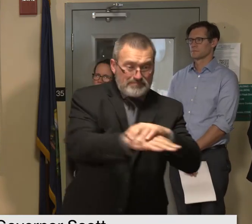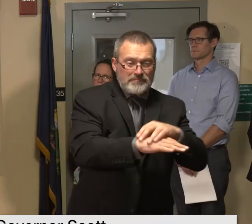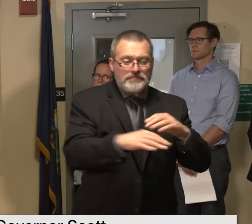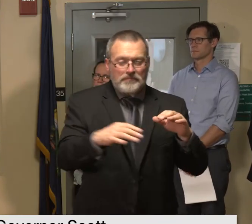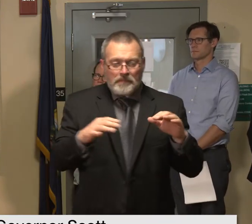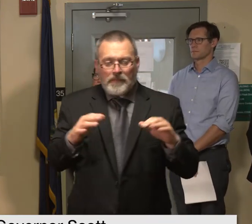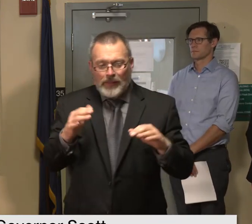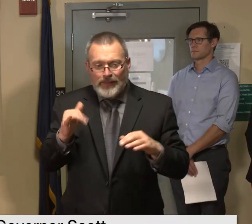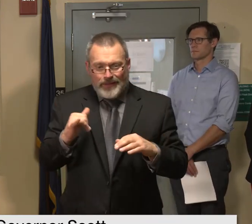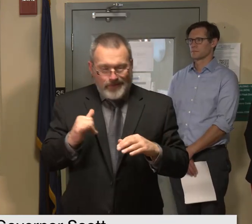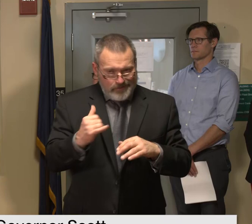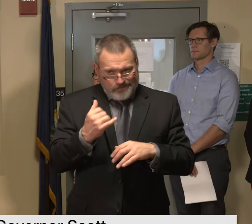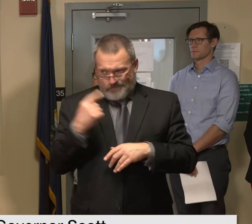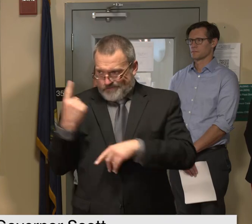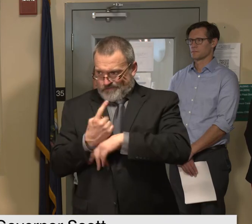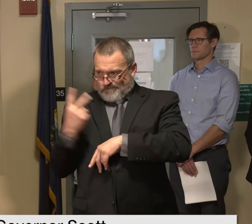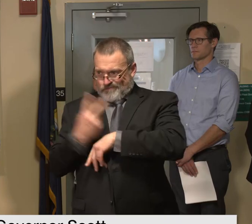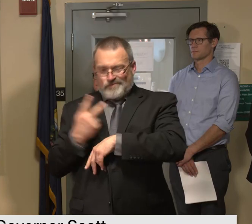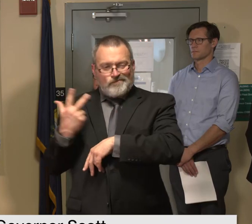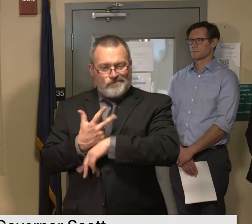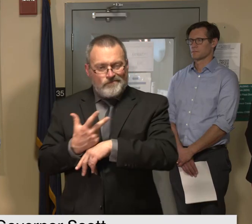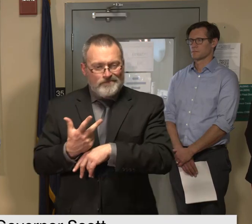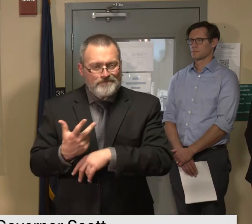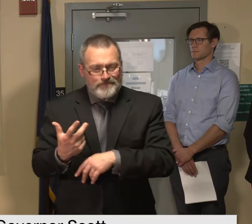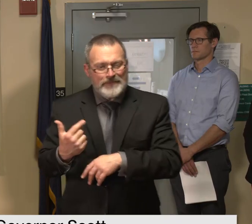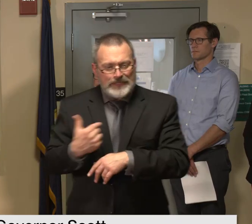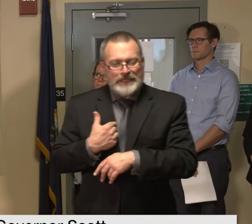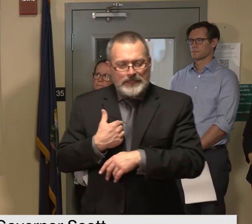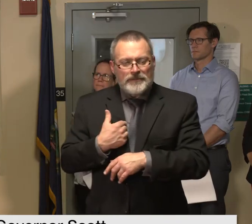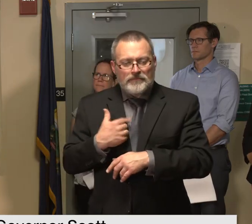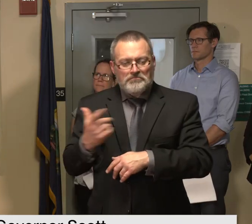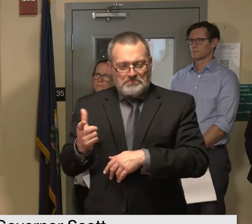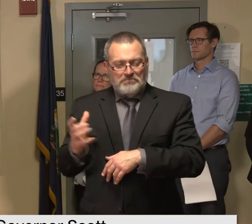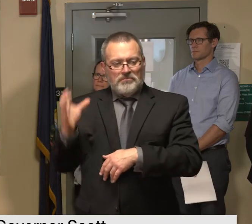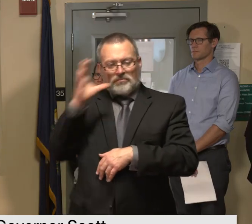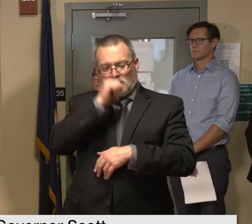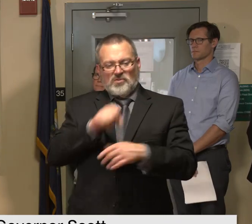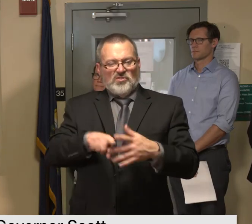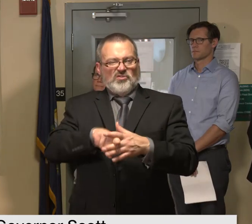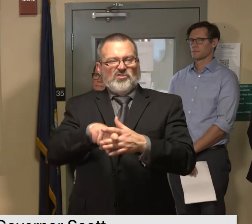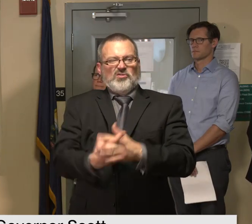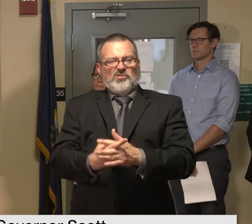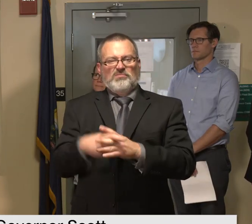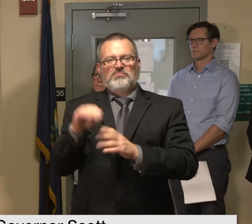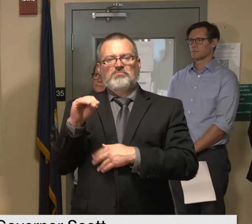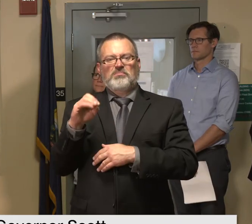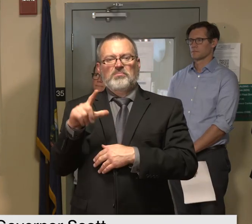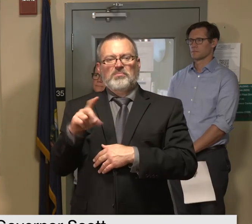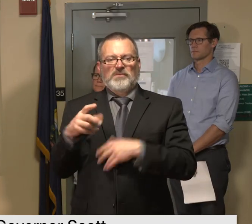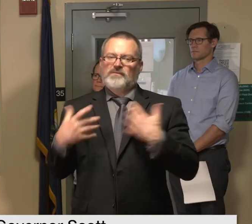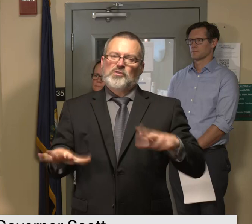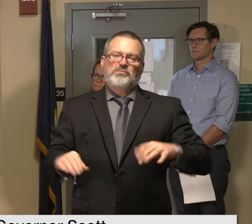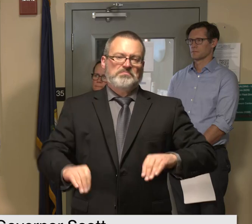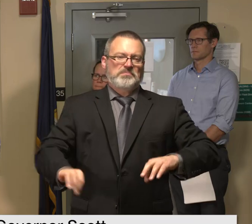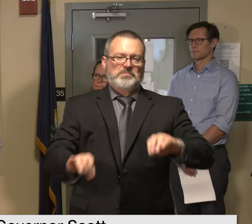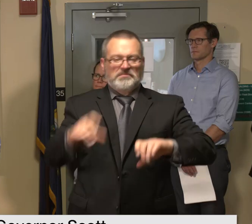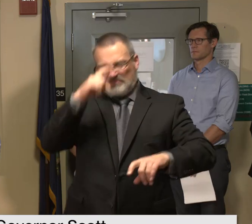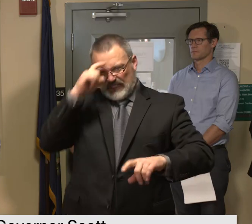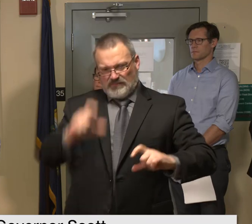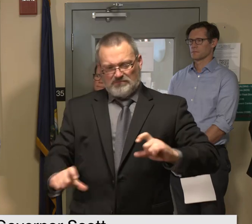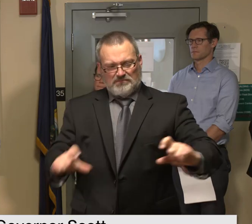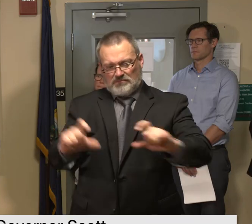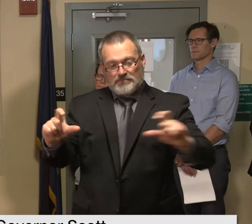again the assumption should be that your home has mold you'll need to remove